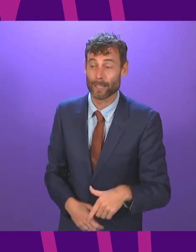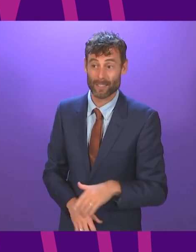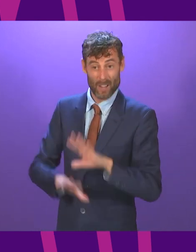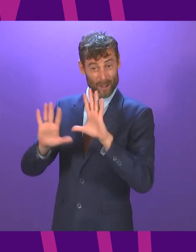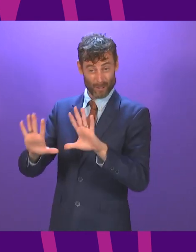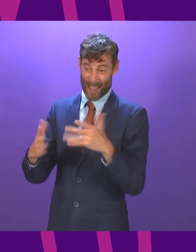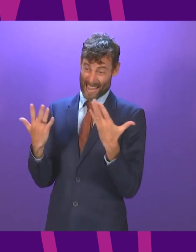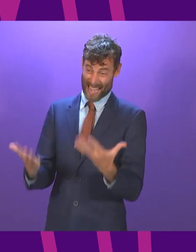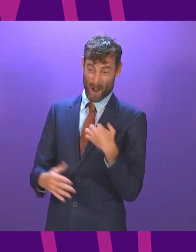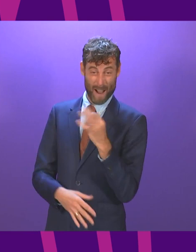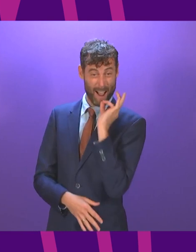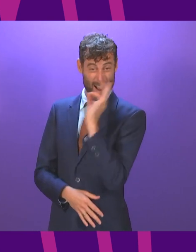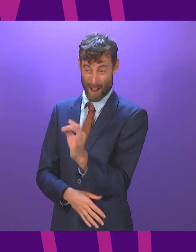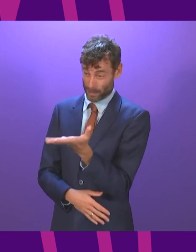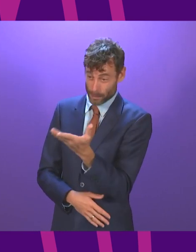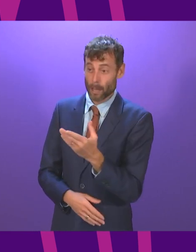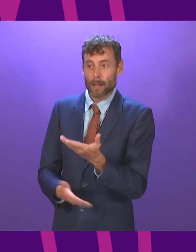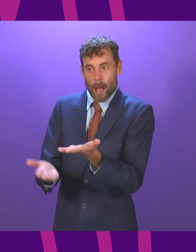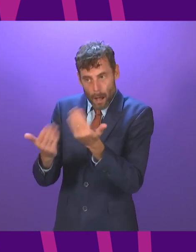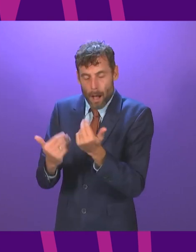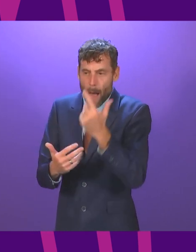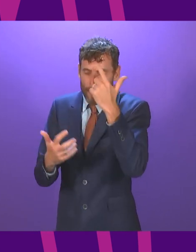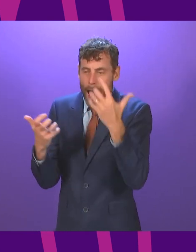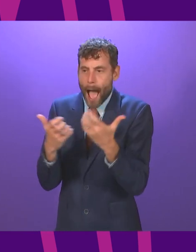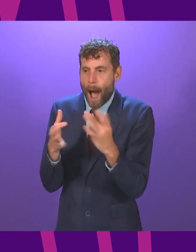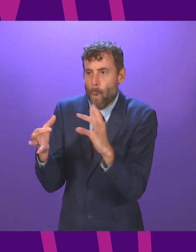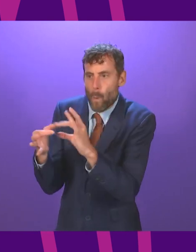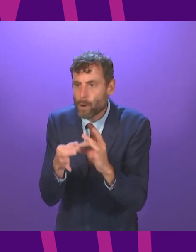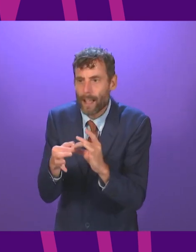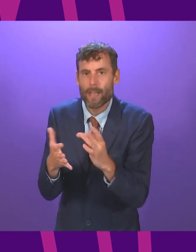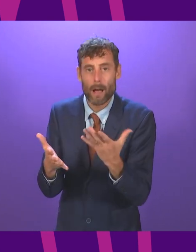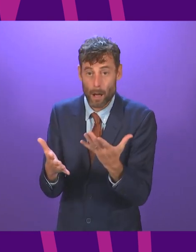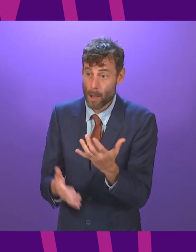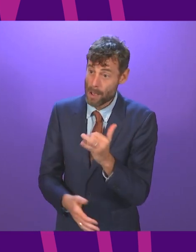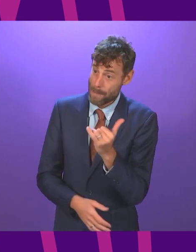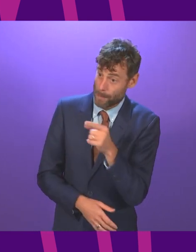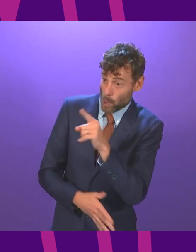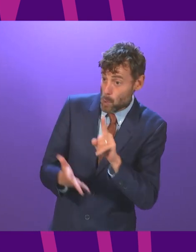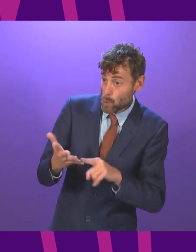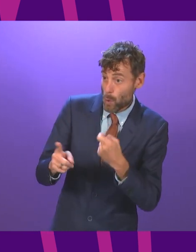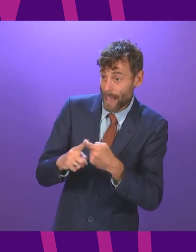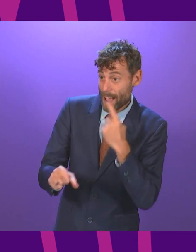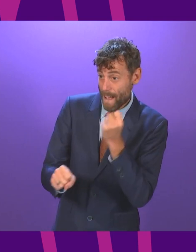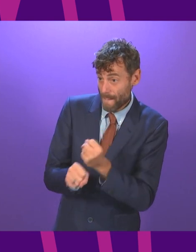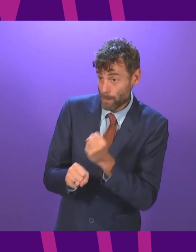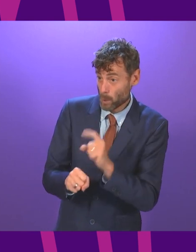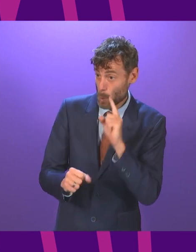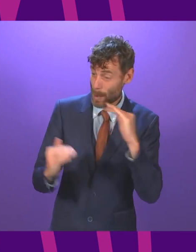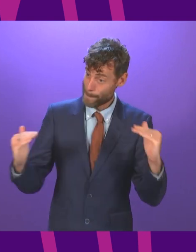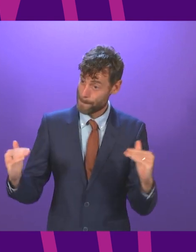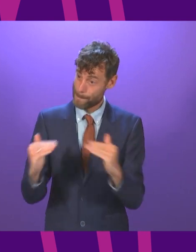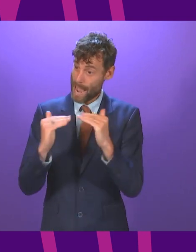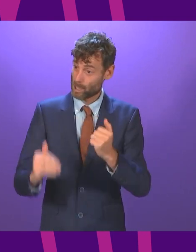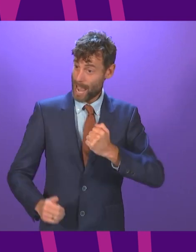of consensus and cooperation and collaboration, perhaps we might hear the UK government agree to match the Scottish